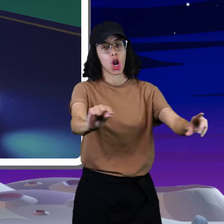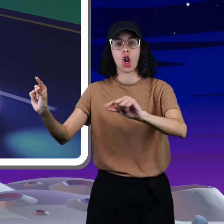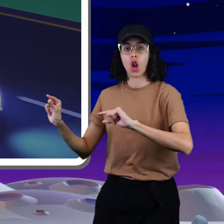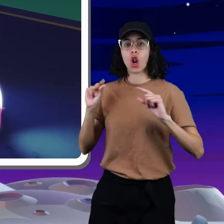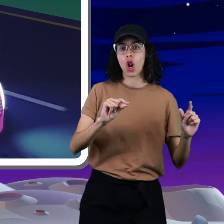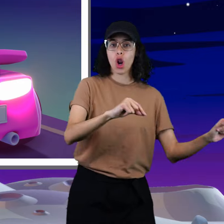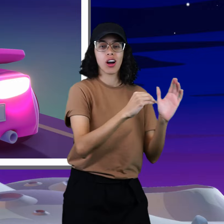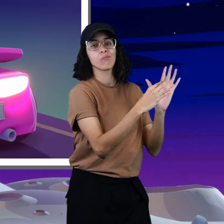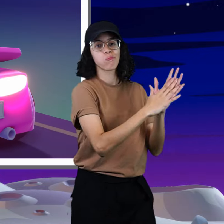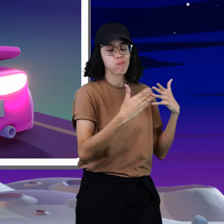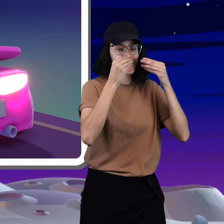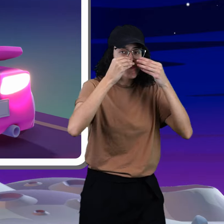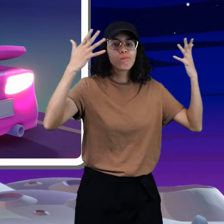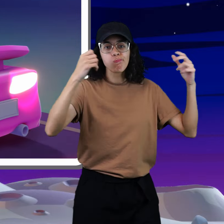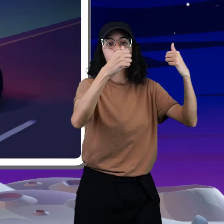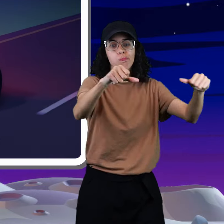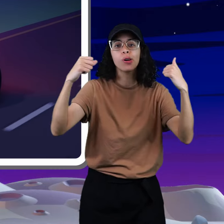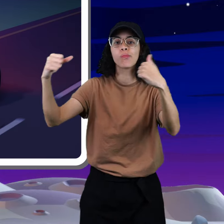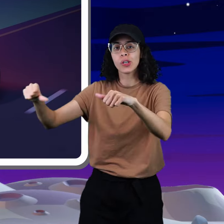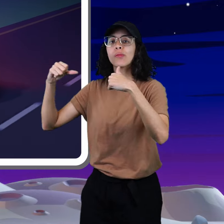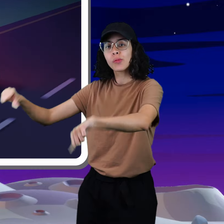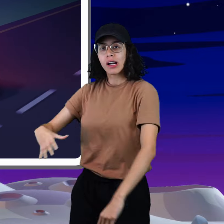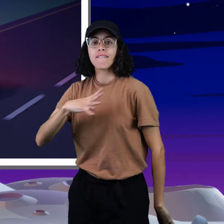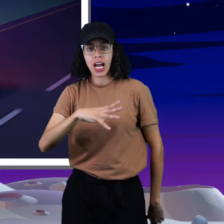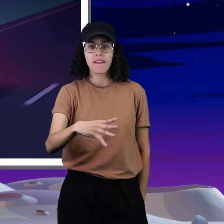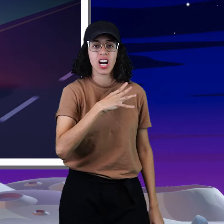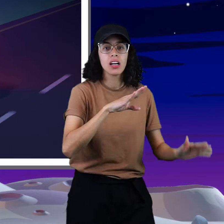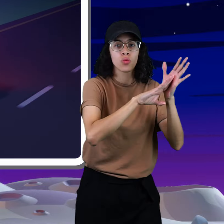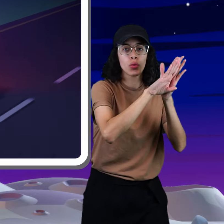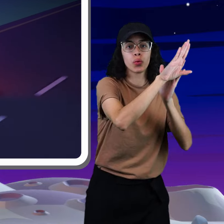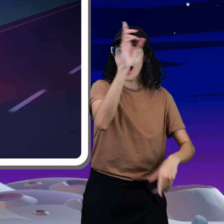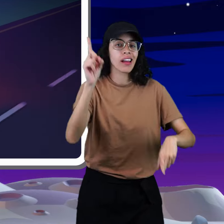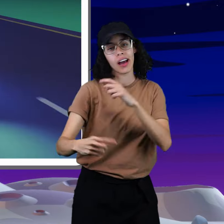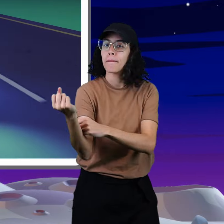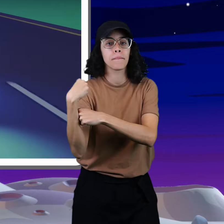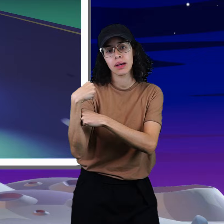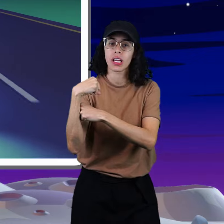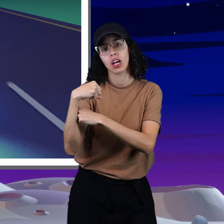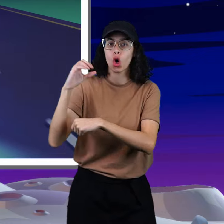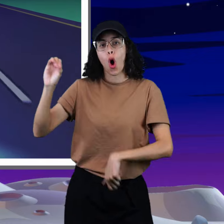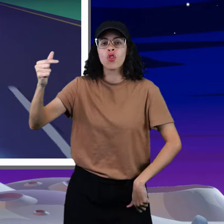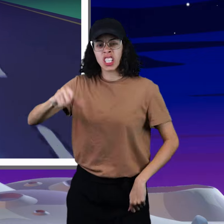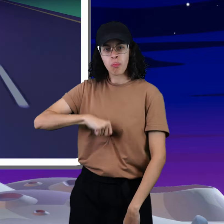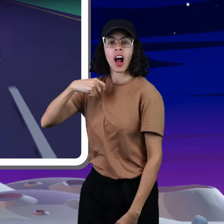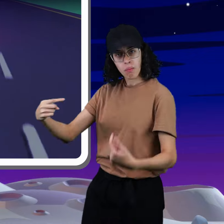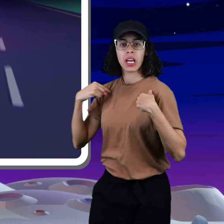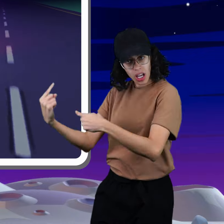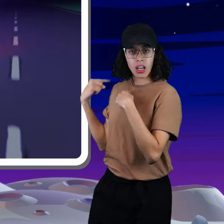tell them all you can make him pose Wish he could, but he can't get close OG is so proud of me, they rockin' up, he's makin' toast I'm the type that you can't control,